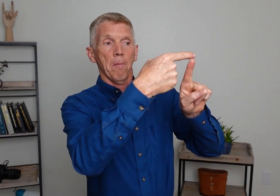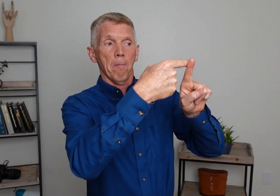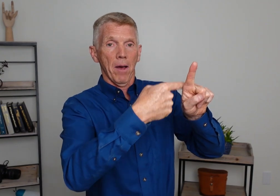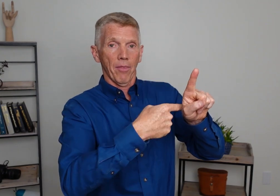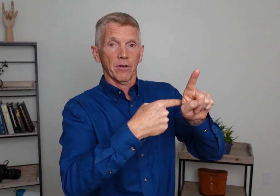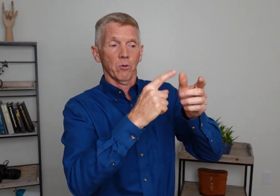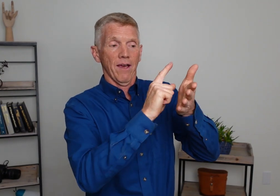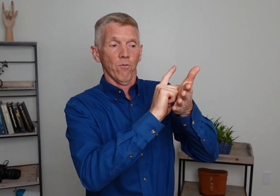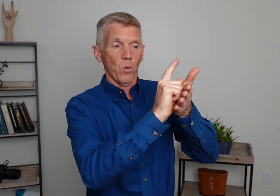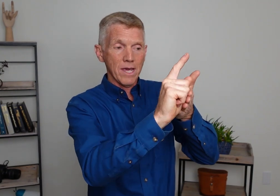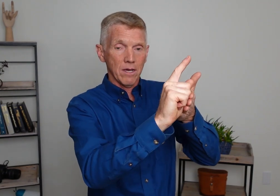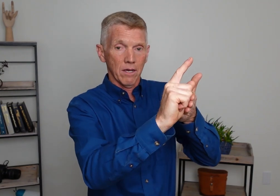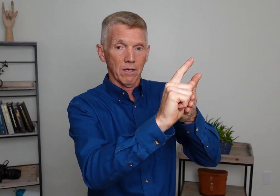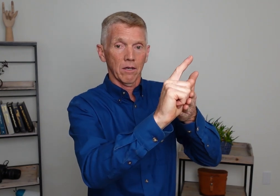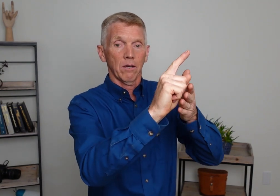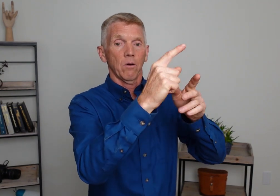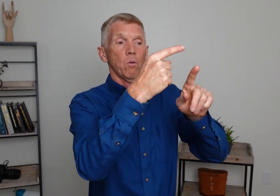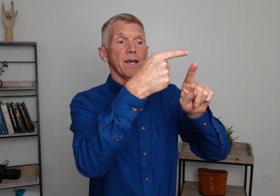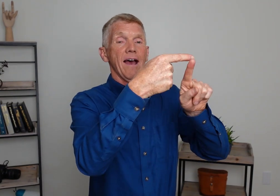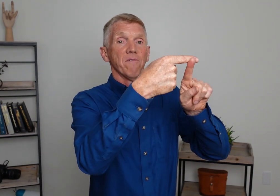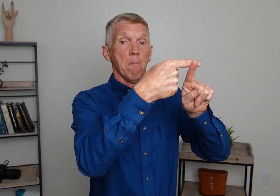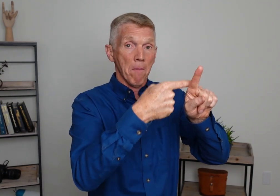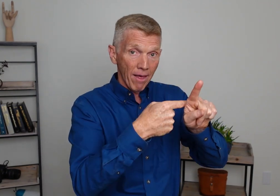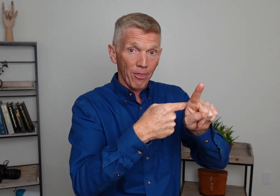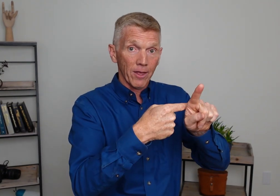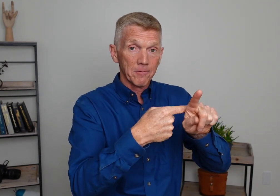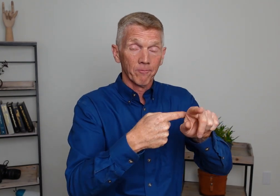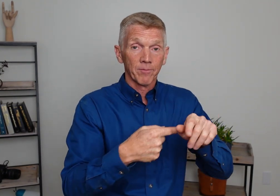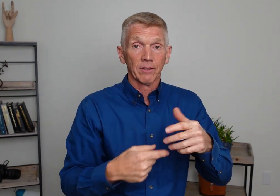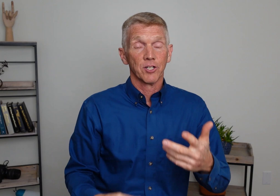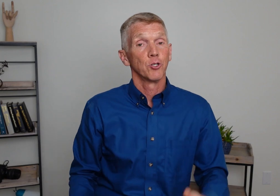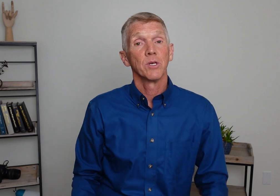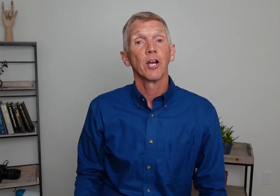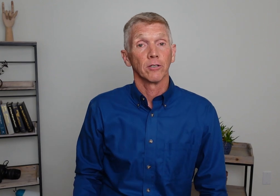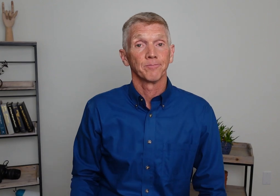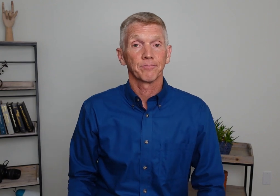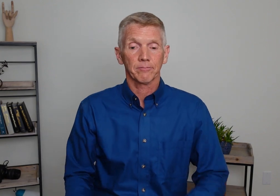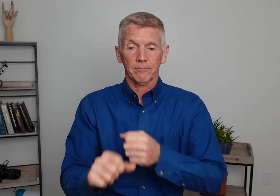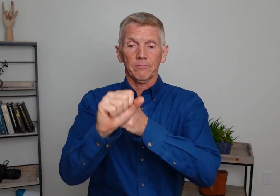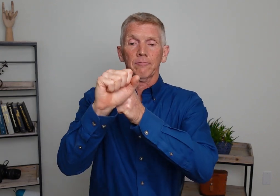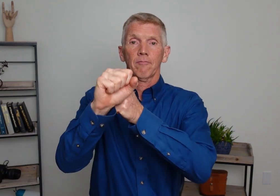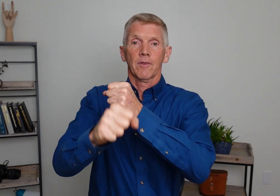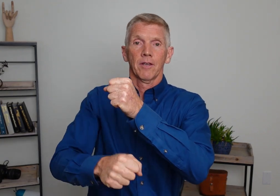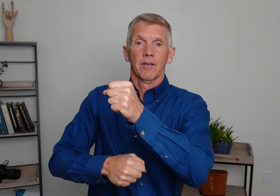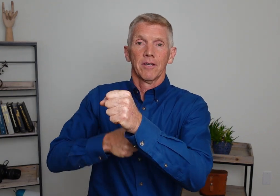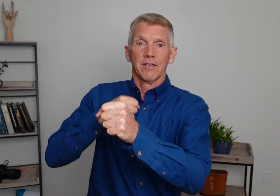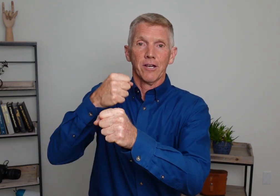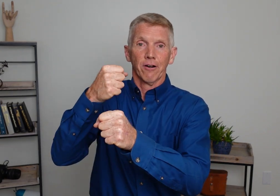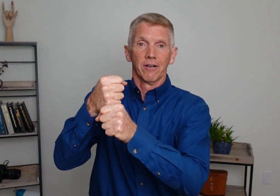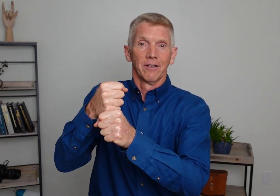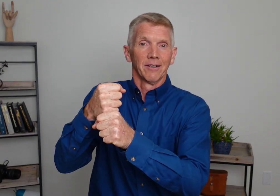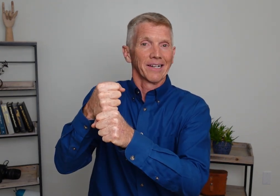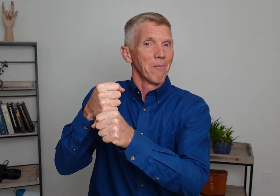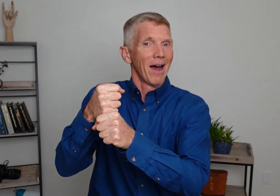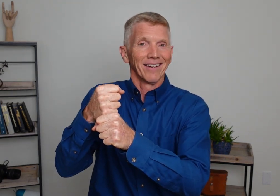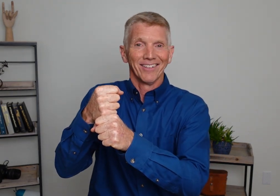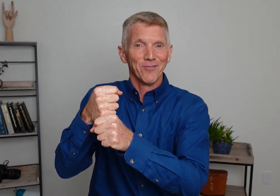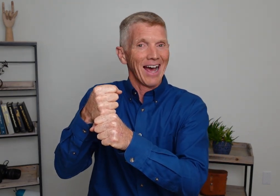Month. So we have week. We have month. Let's do year. Year. Come on. You got